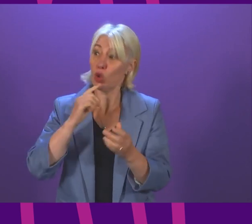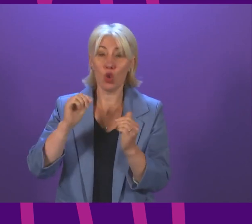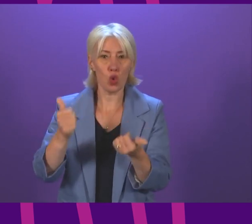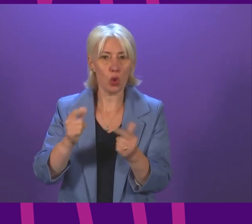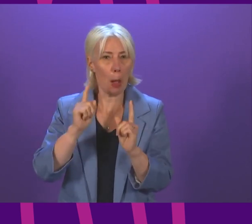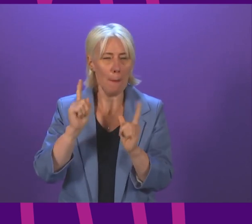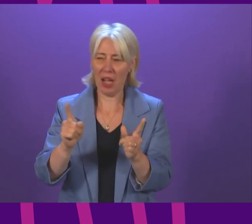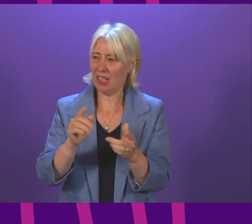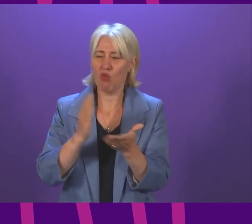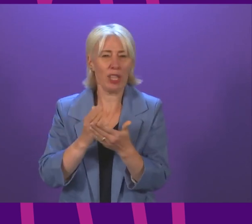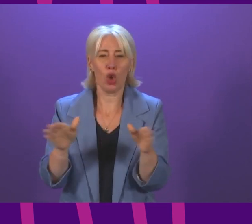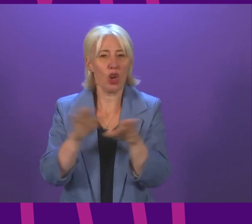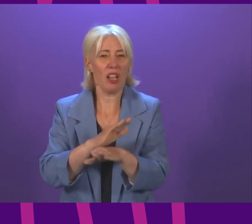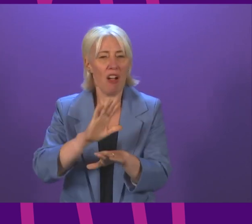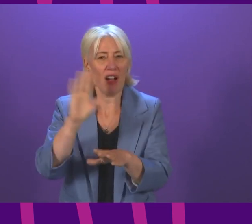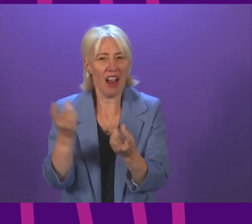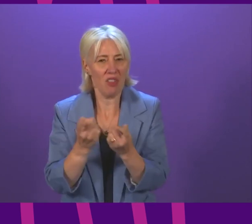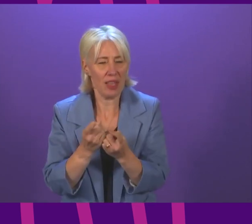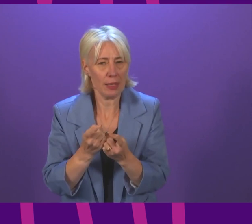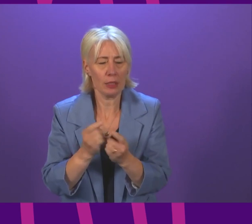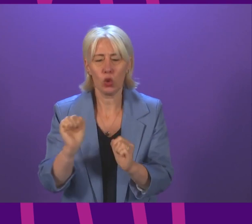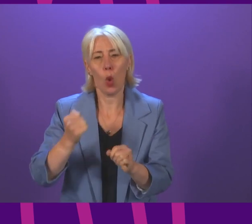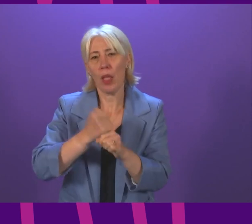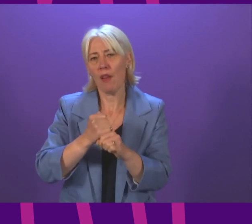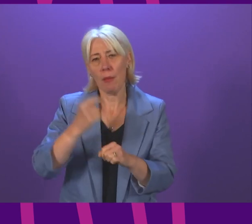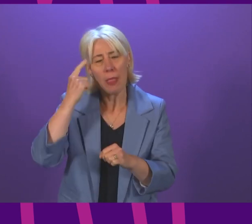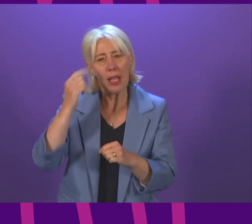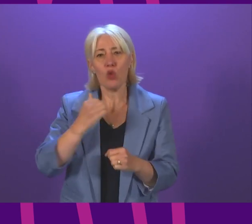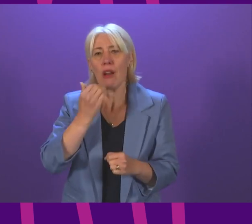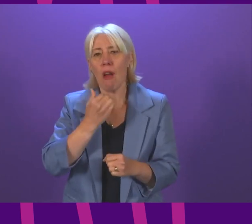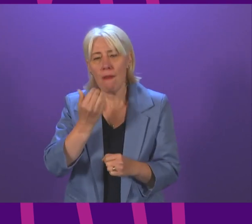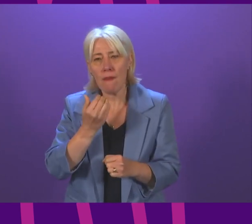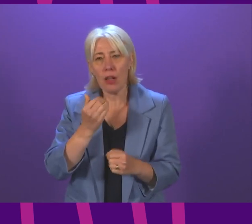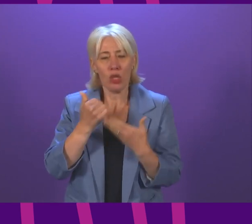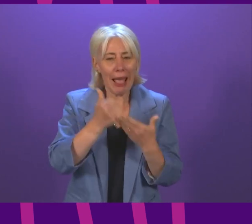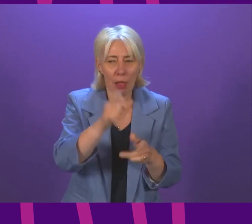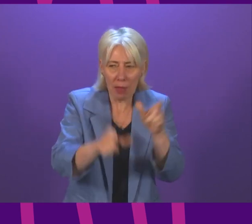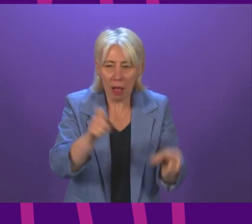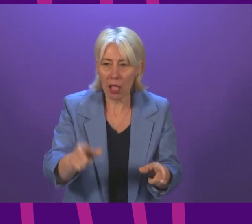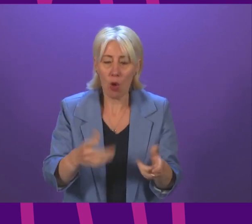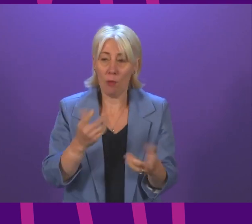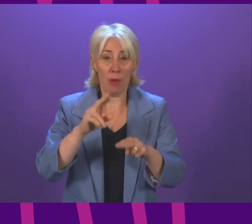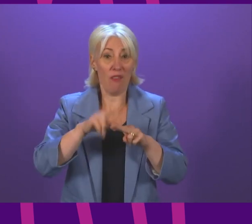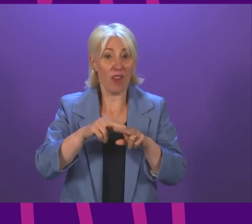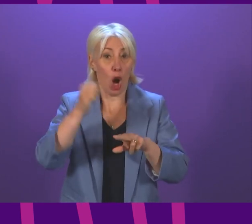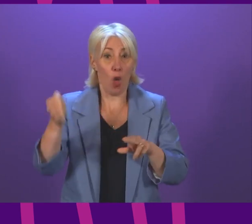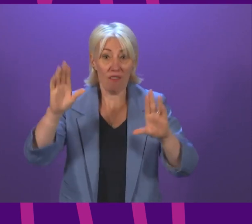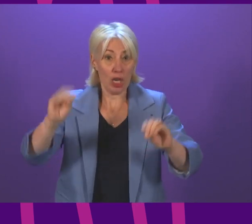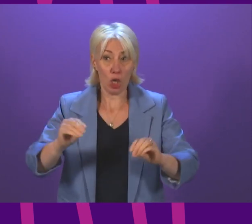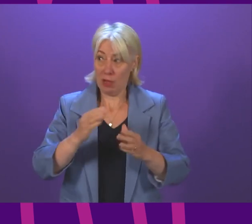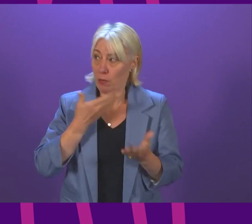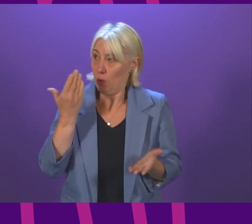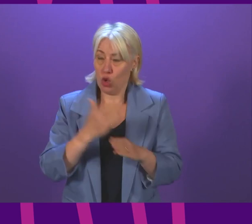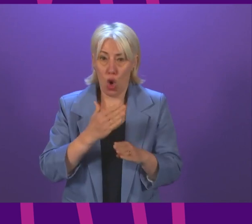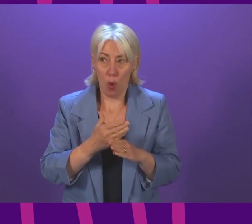job's shortfall so does the first minister think her government is doing enough to help those who may be finding themselves out of work at the end of this month given the